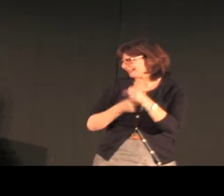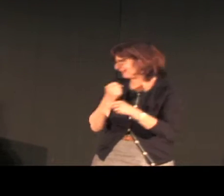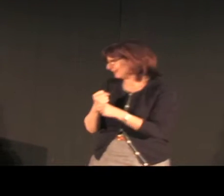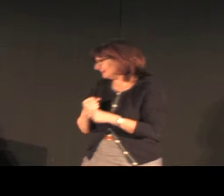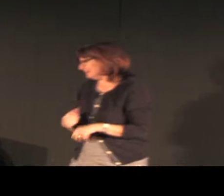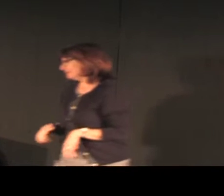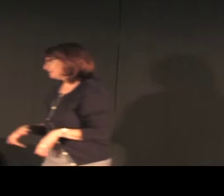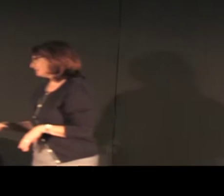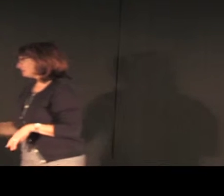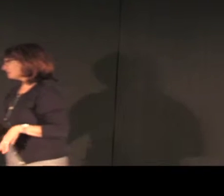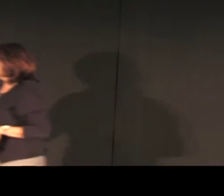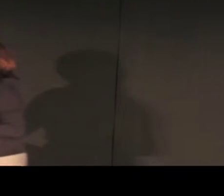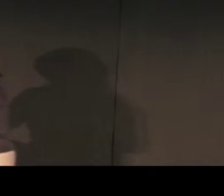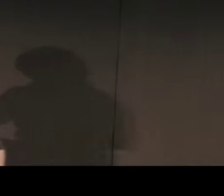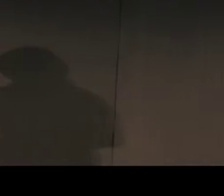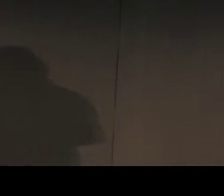has been a wonderful working collaboration for 10 years.